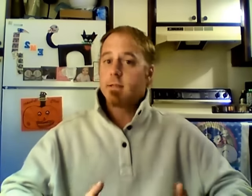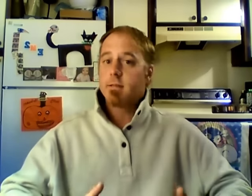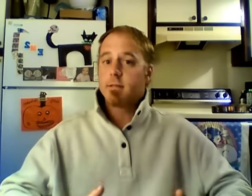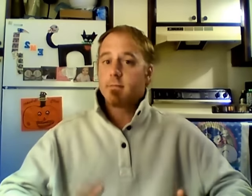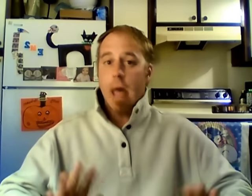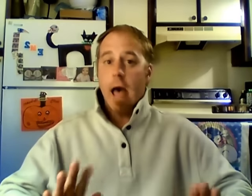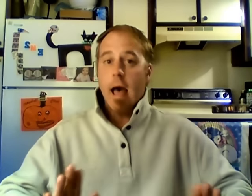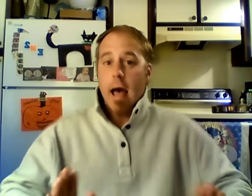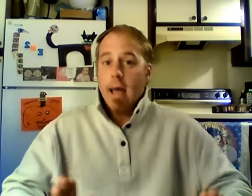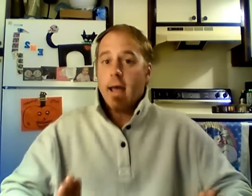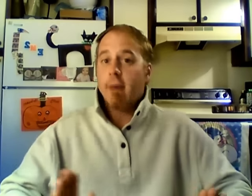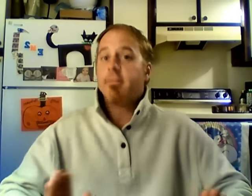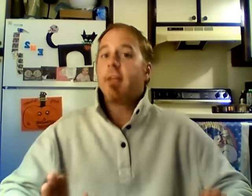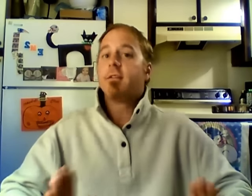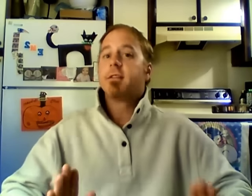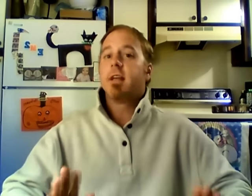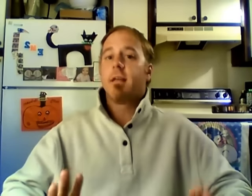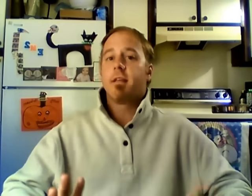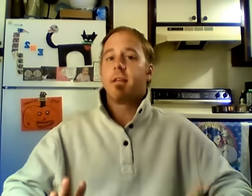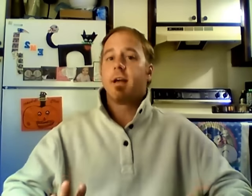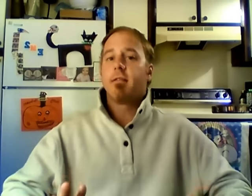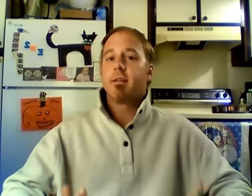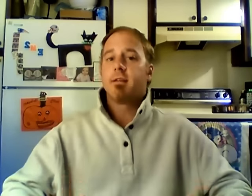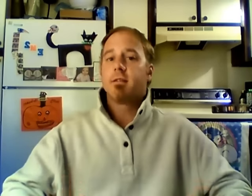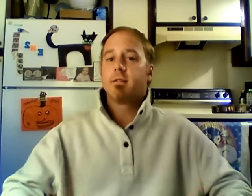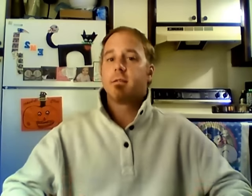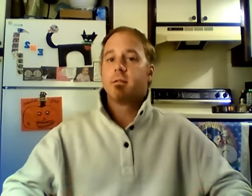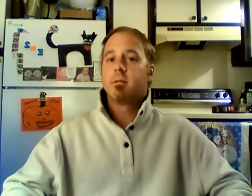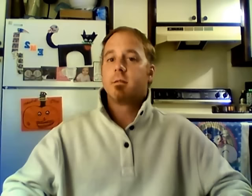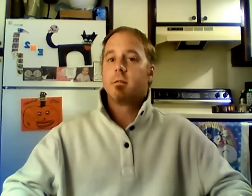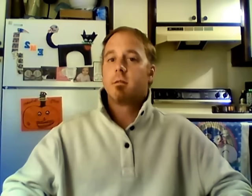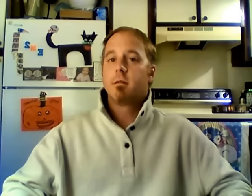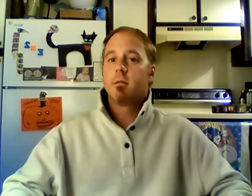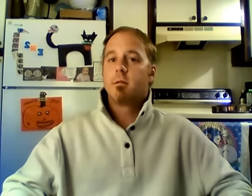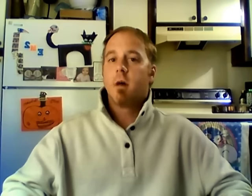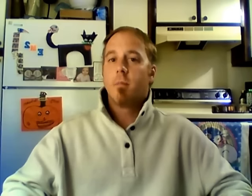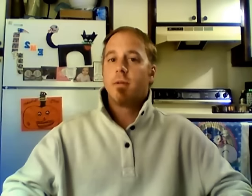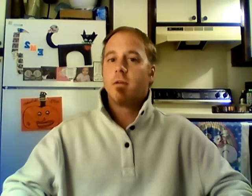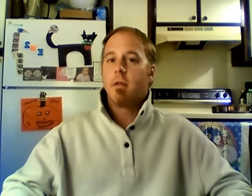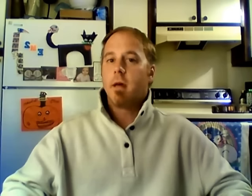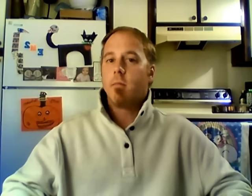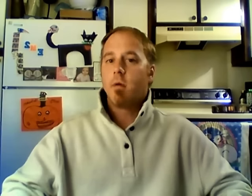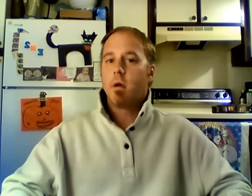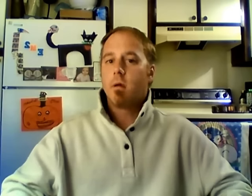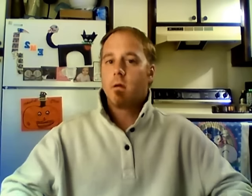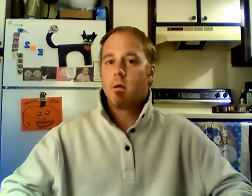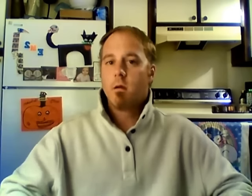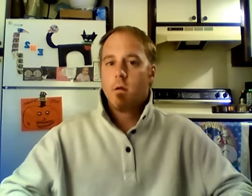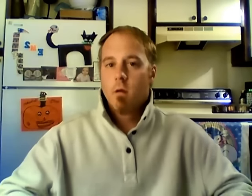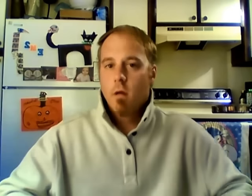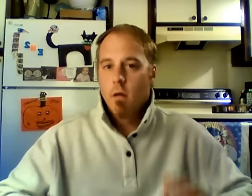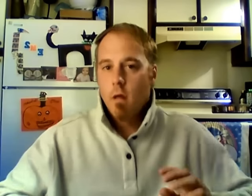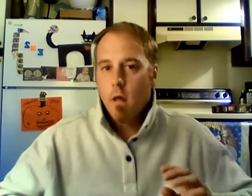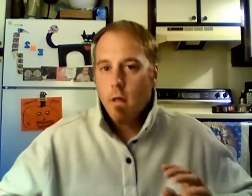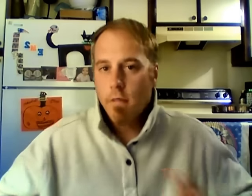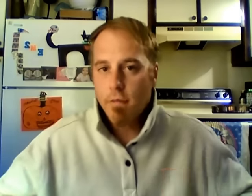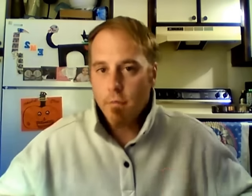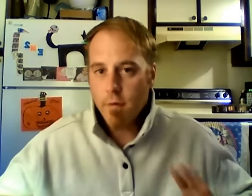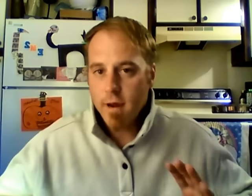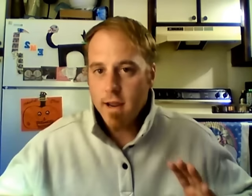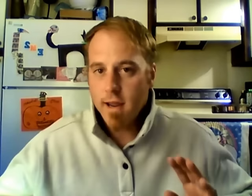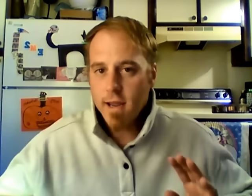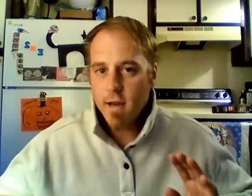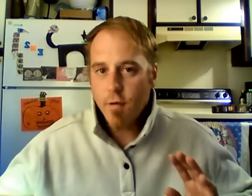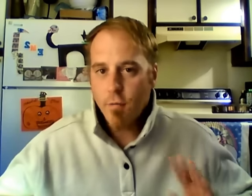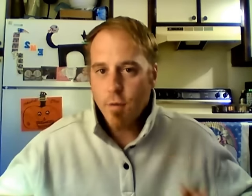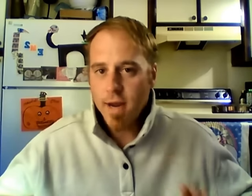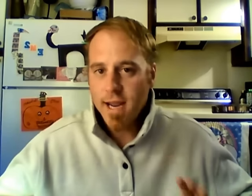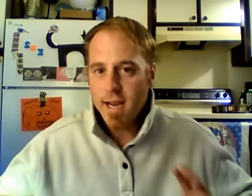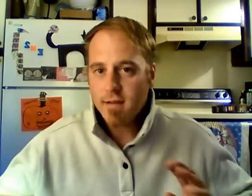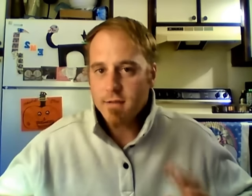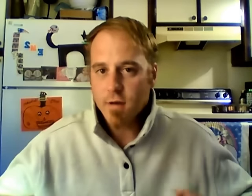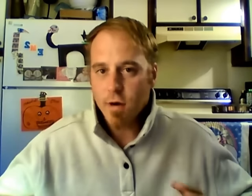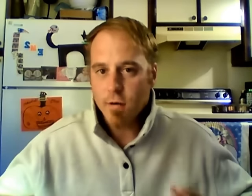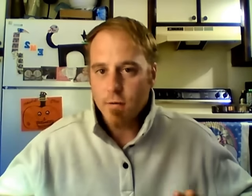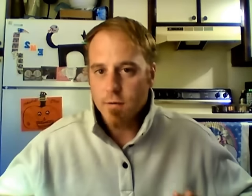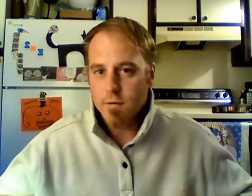this, I have never seen anything like this up until that point, three green circles